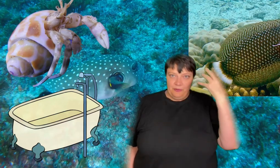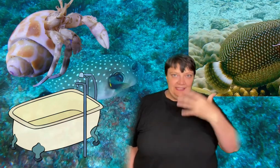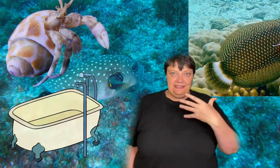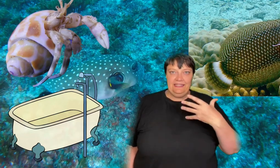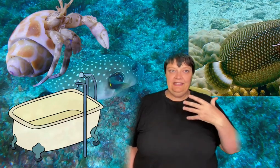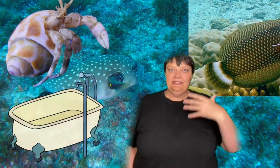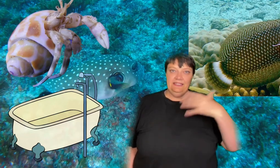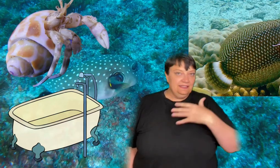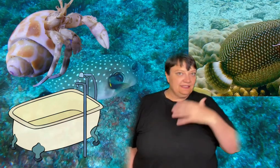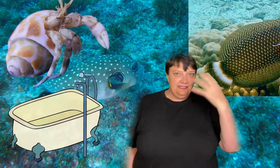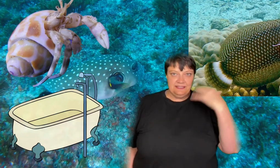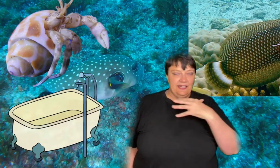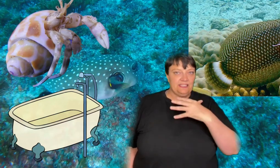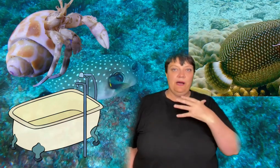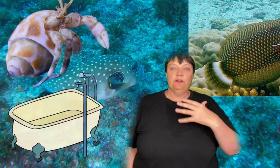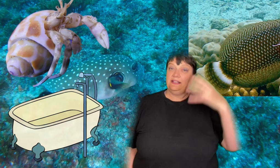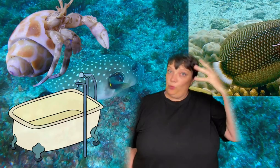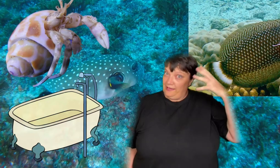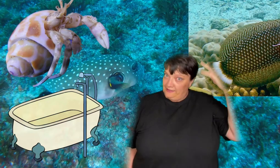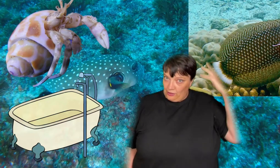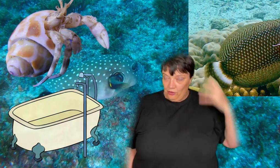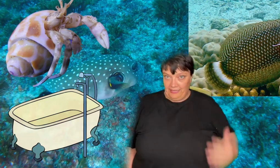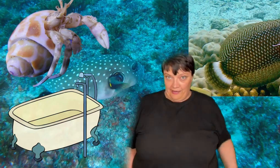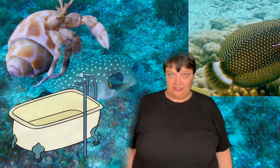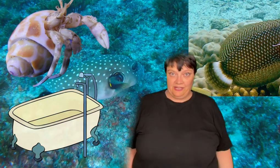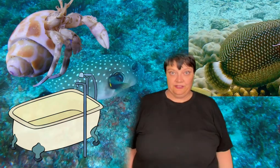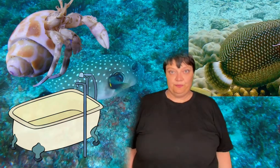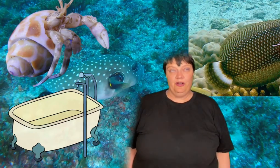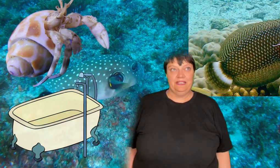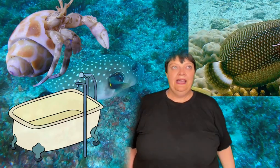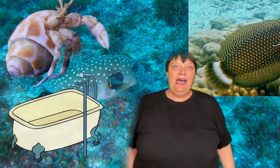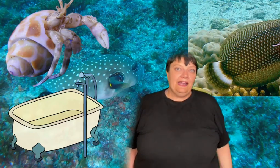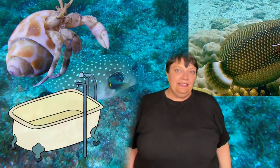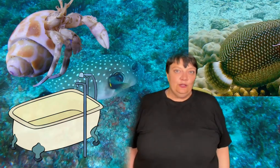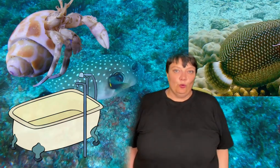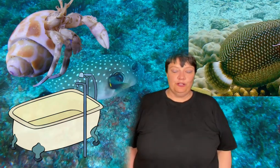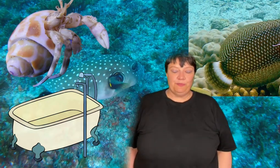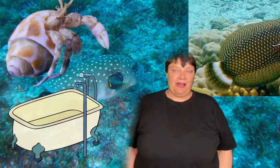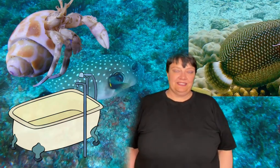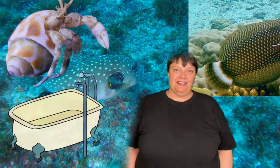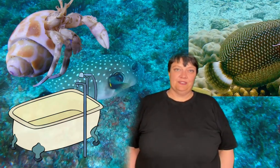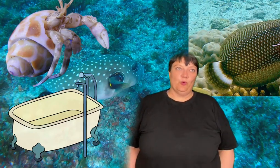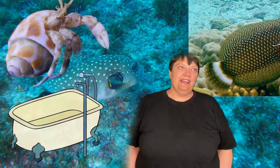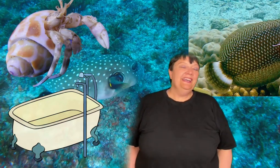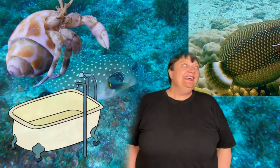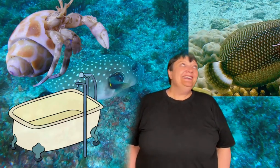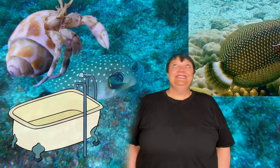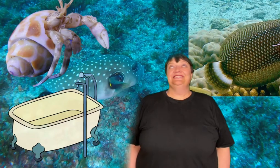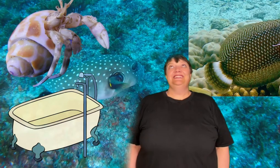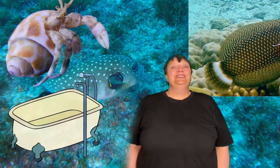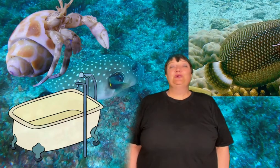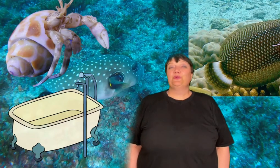completely clean it inside its mouth as well as along the outside of its body and eat all those parasites away.